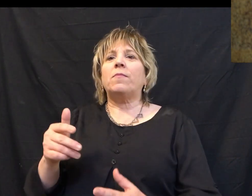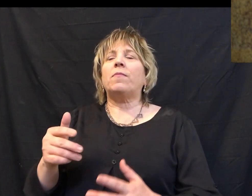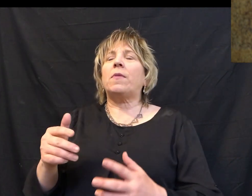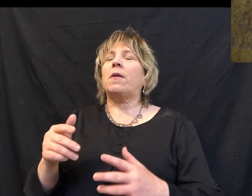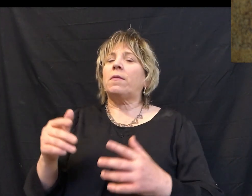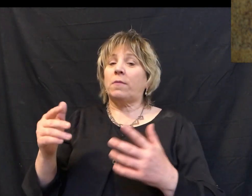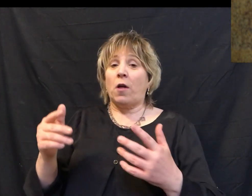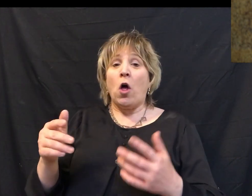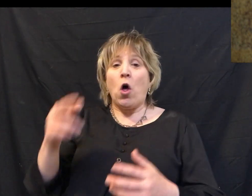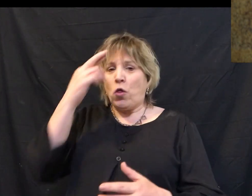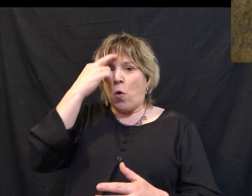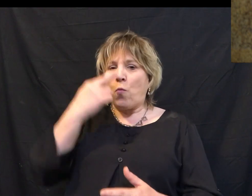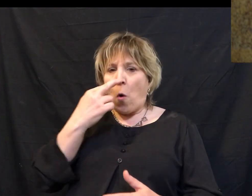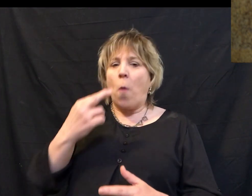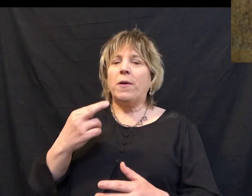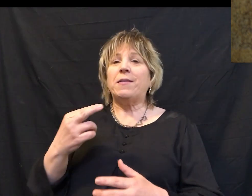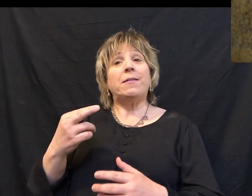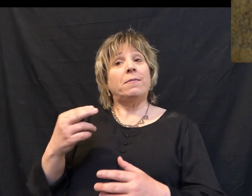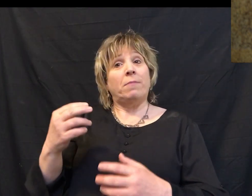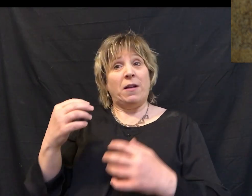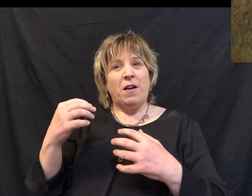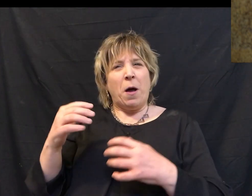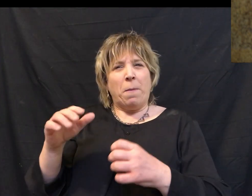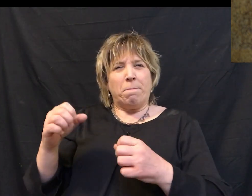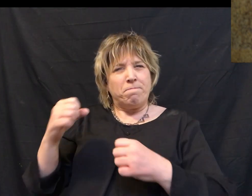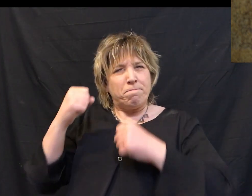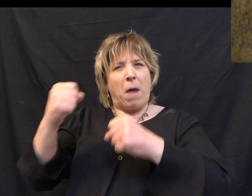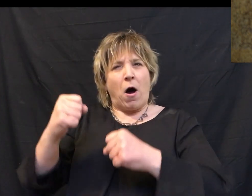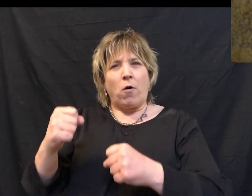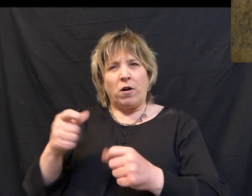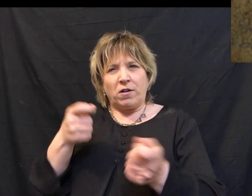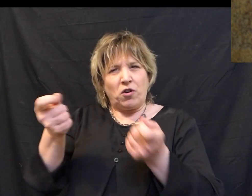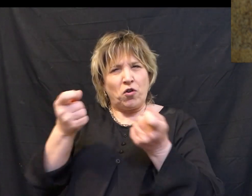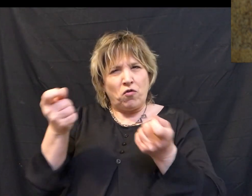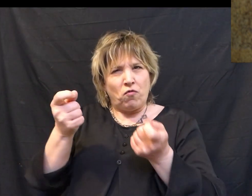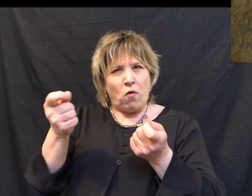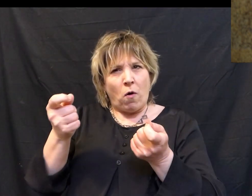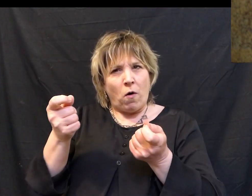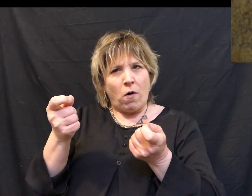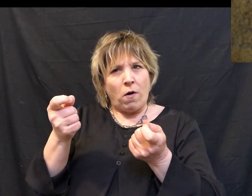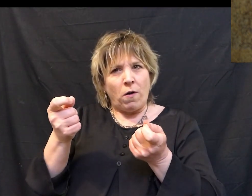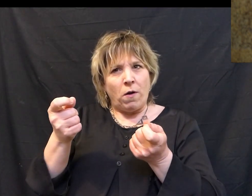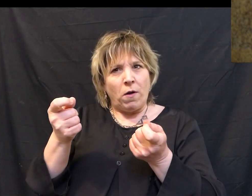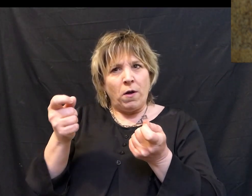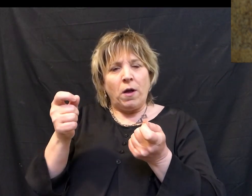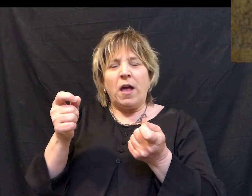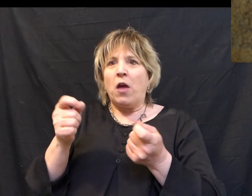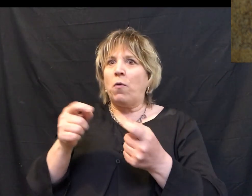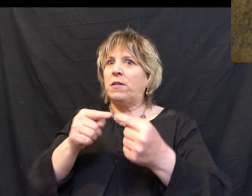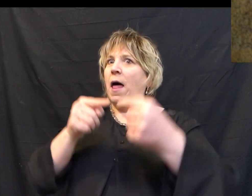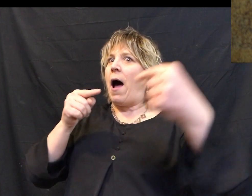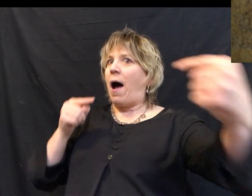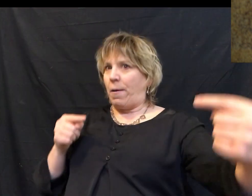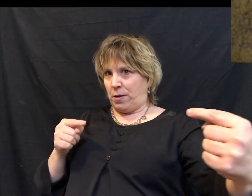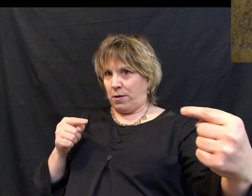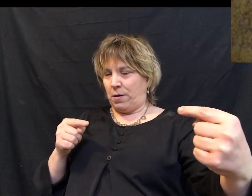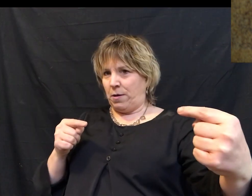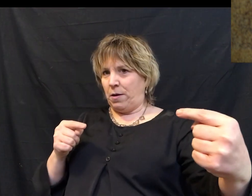to display the Roman Empire's military might and control. It was the polar opposite